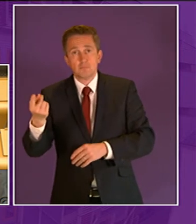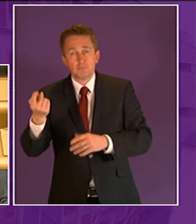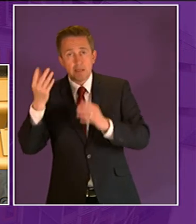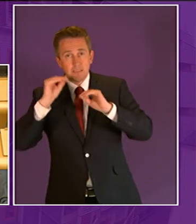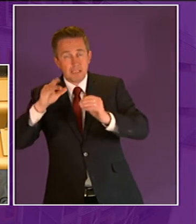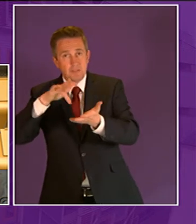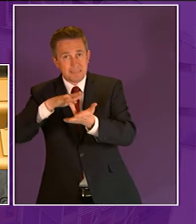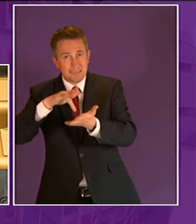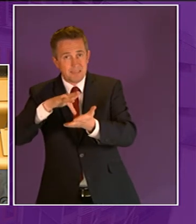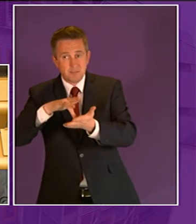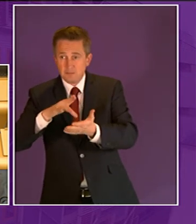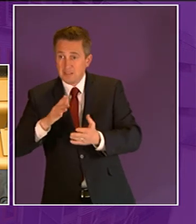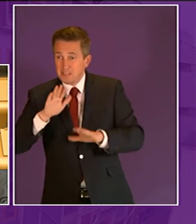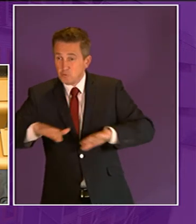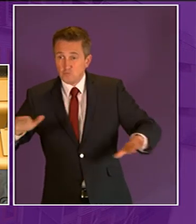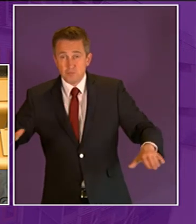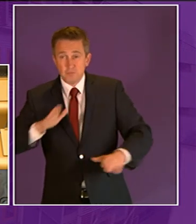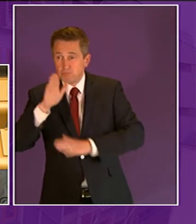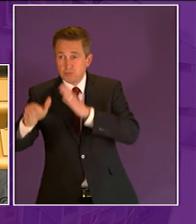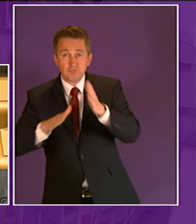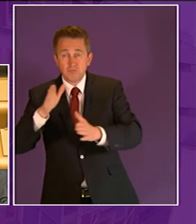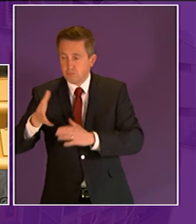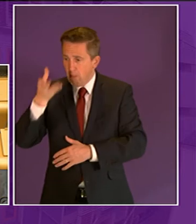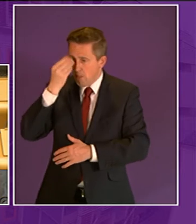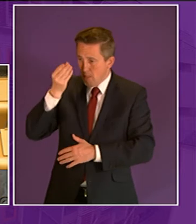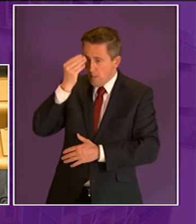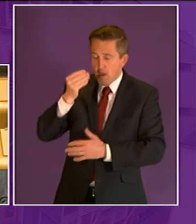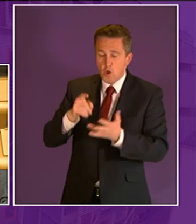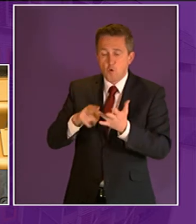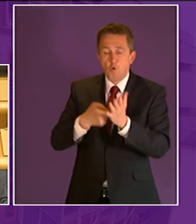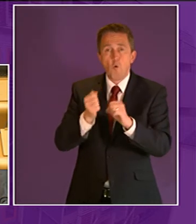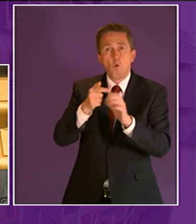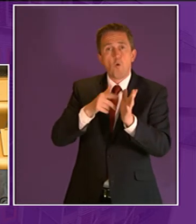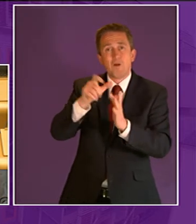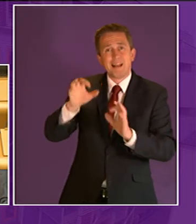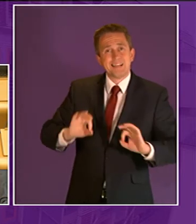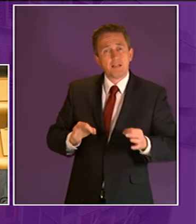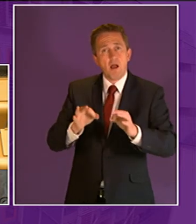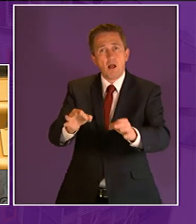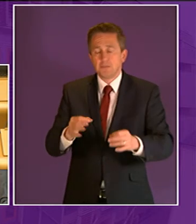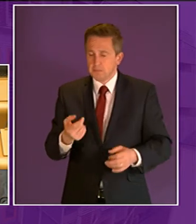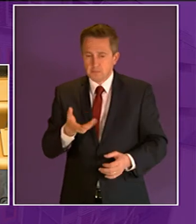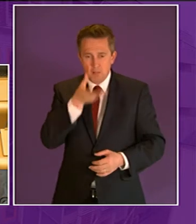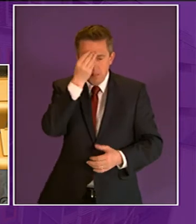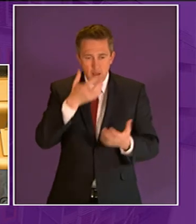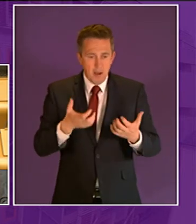center school children are introduced to organic gardening food production and how fresh produce links with a healthy diet